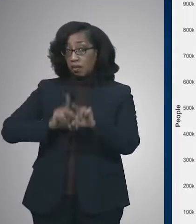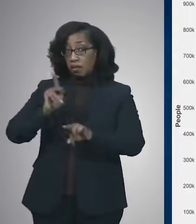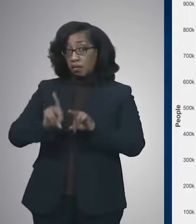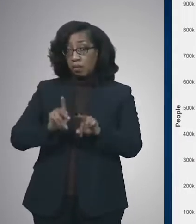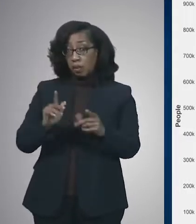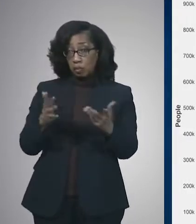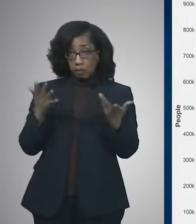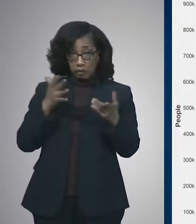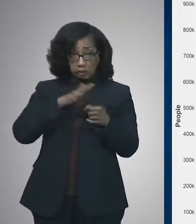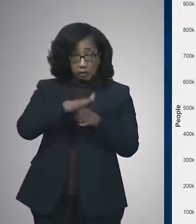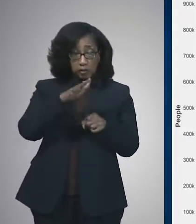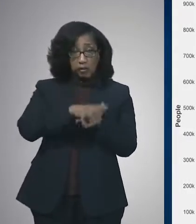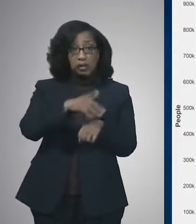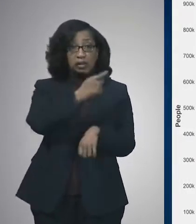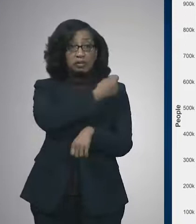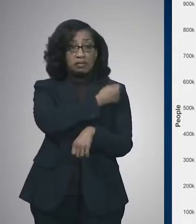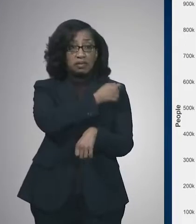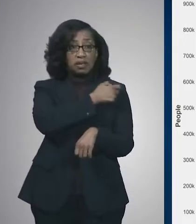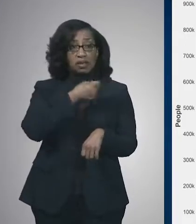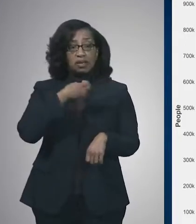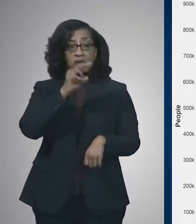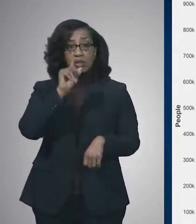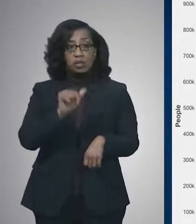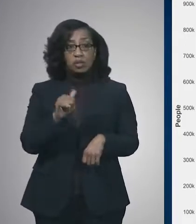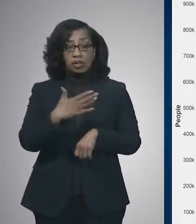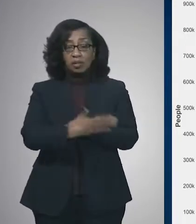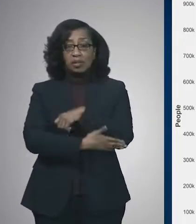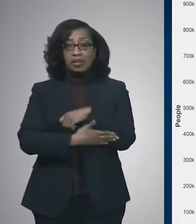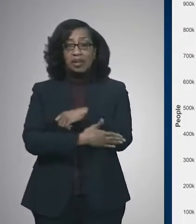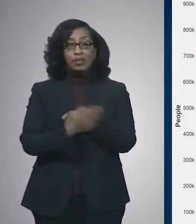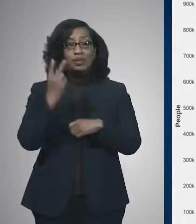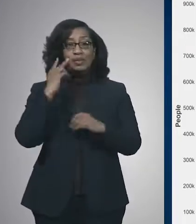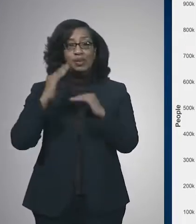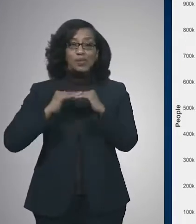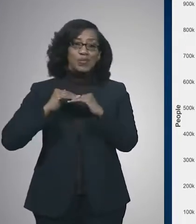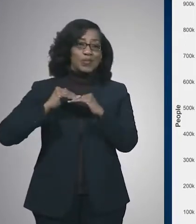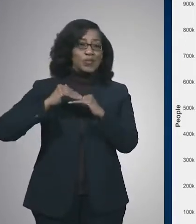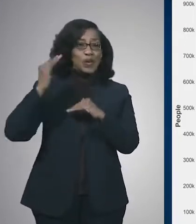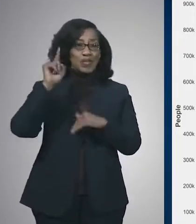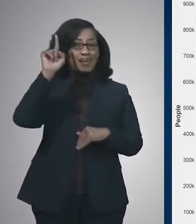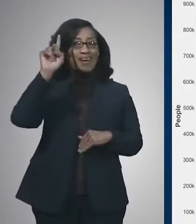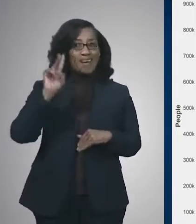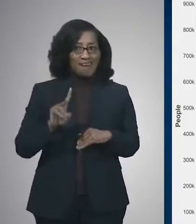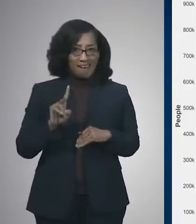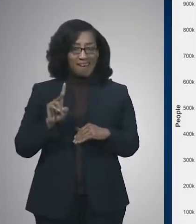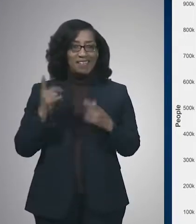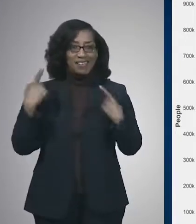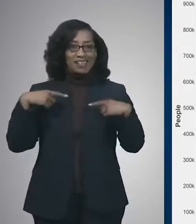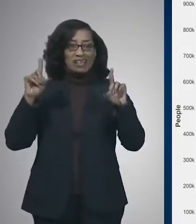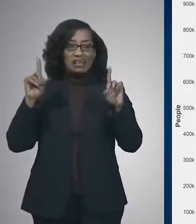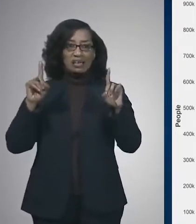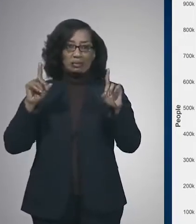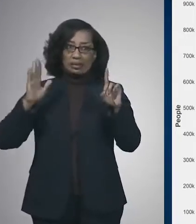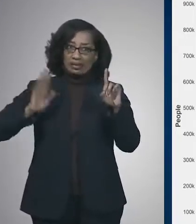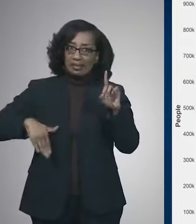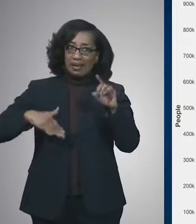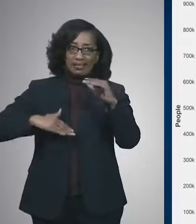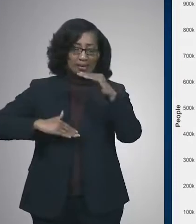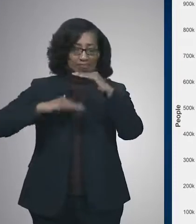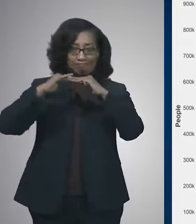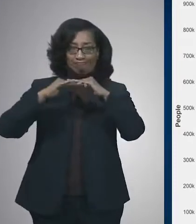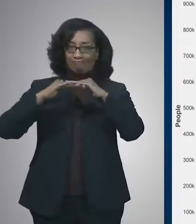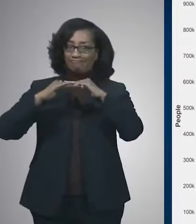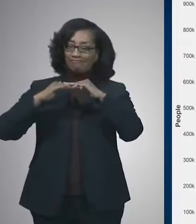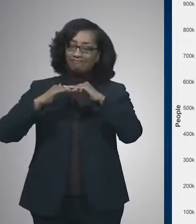fully vaccinated in Shelby County. You see we are more than halfway there, but we still have a way to go. So,